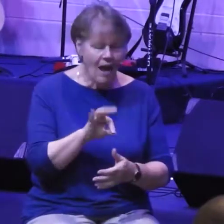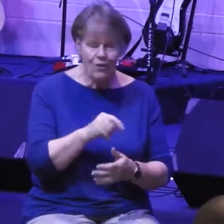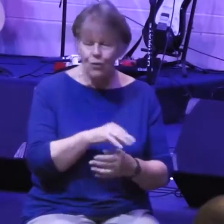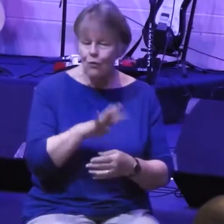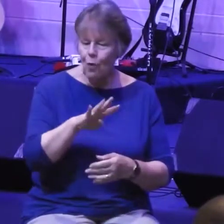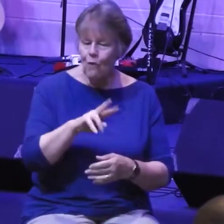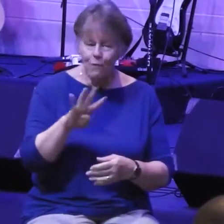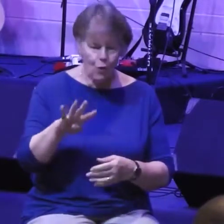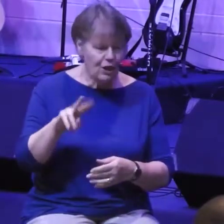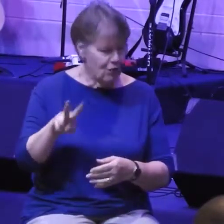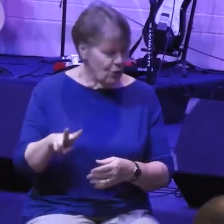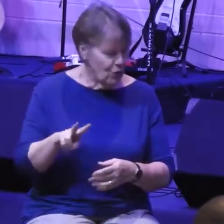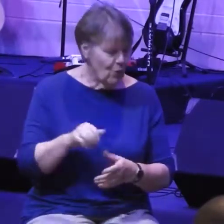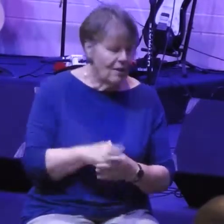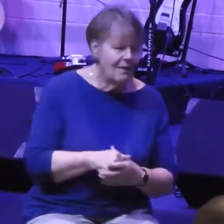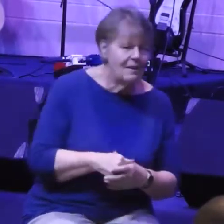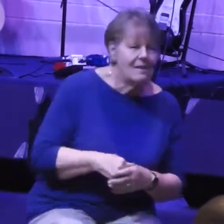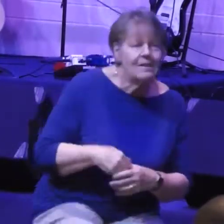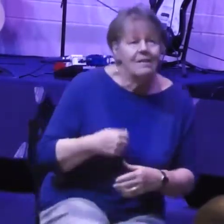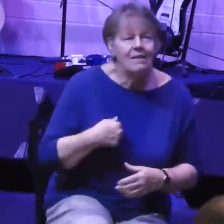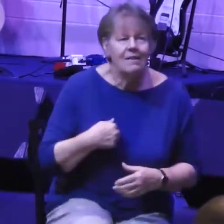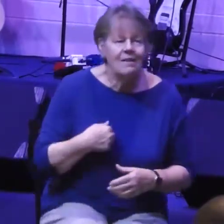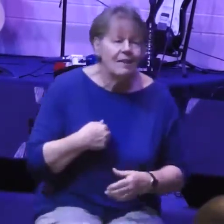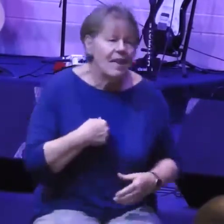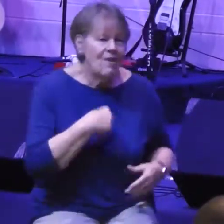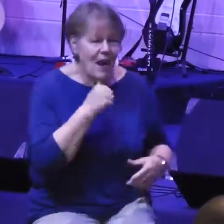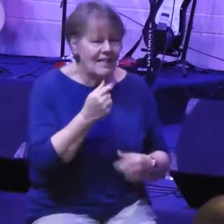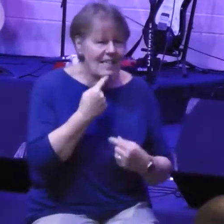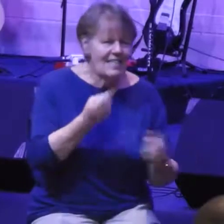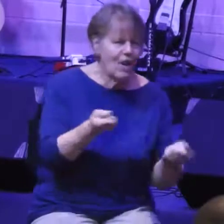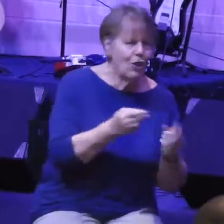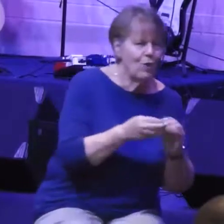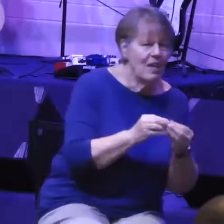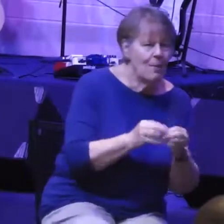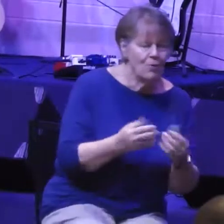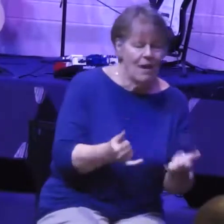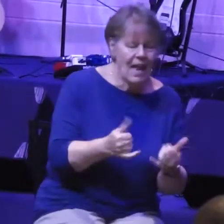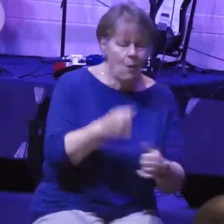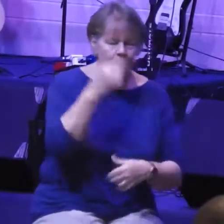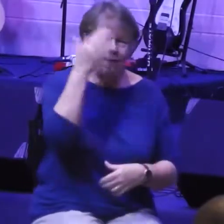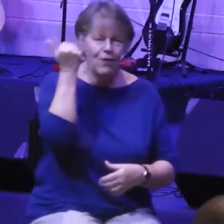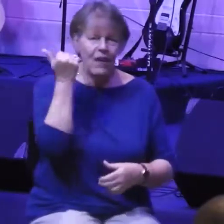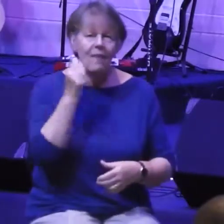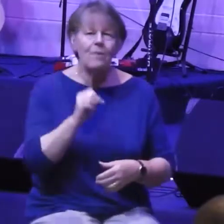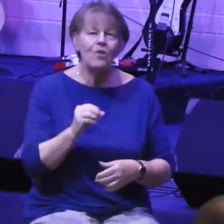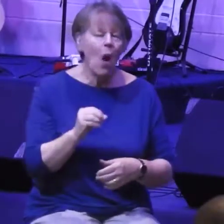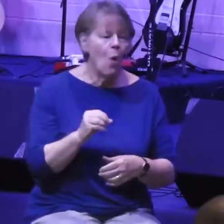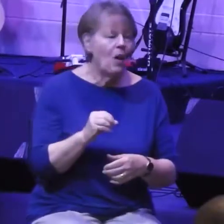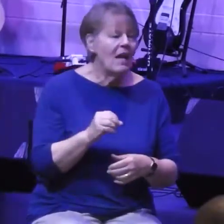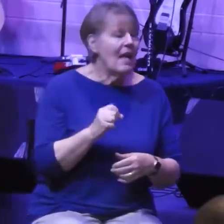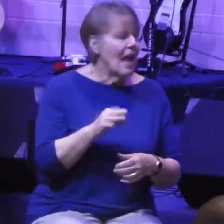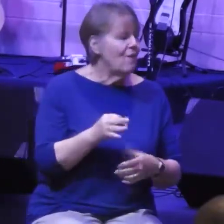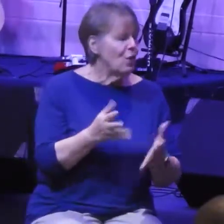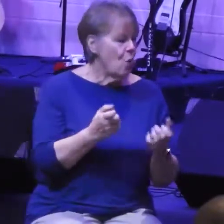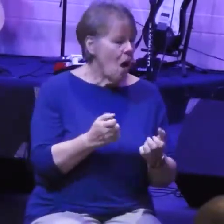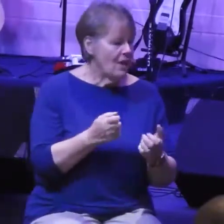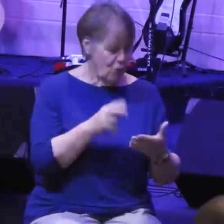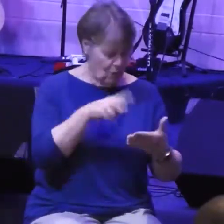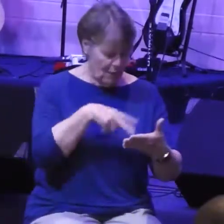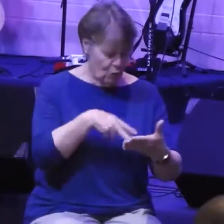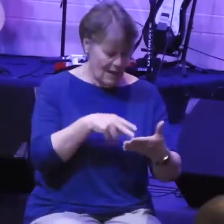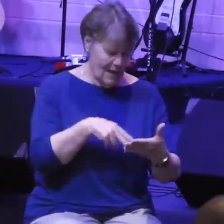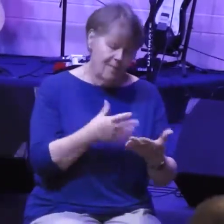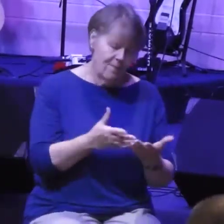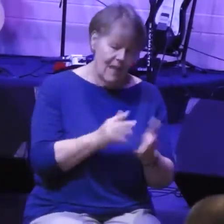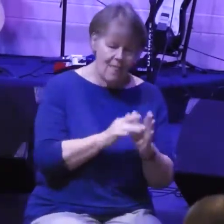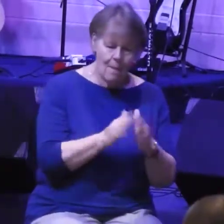you those numbers right now because I was going to forget them later. So I told you, 439 to 442, if you want to look in the Red Bibles under the seat in front of